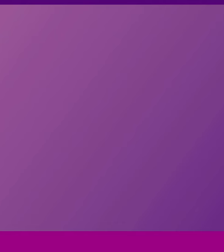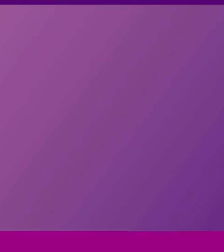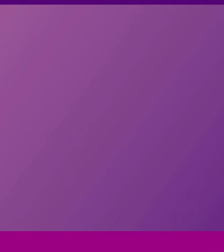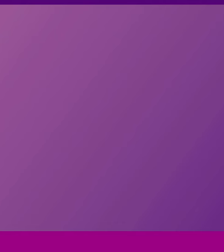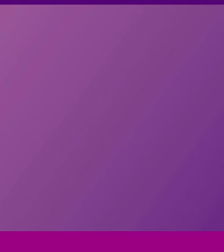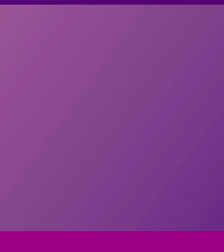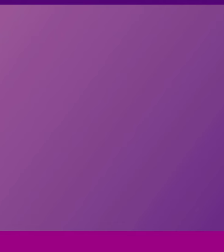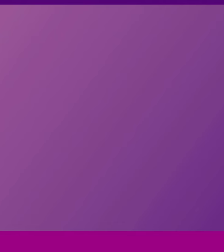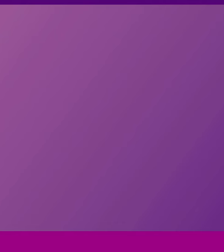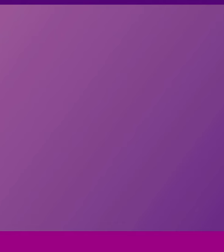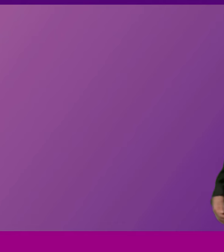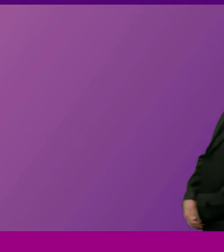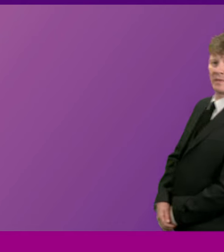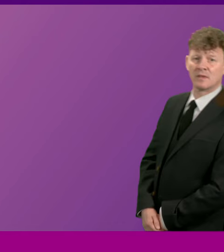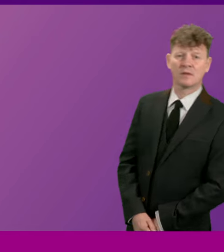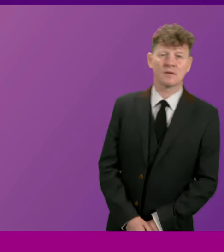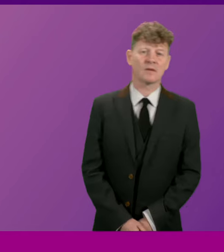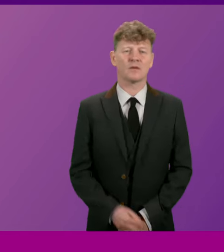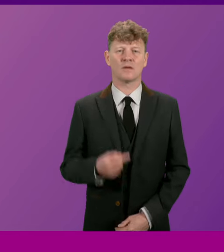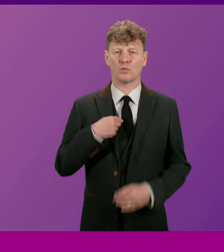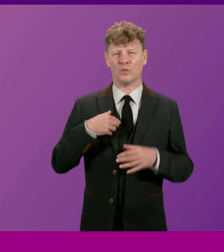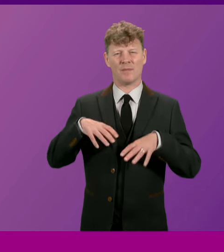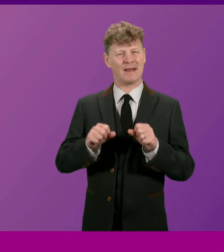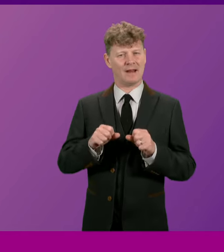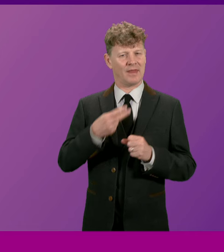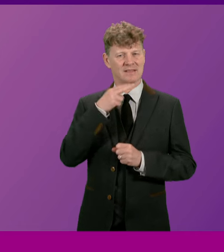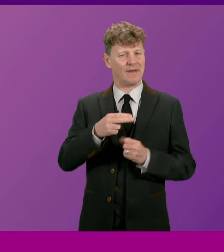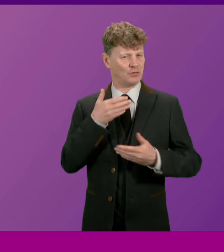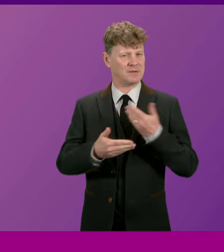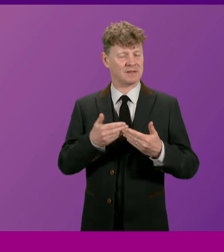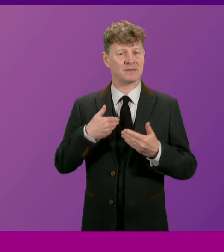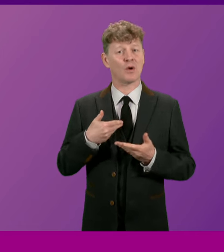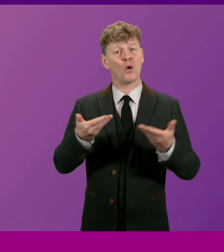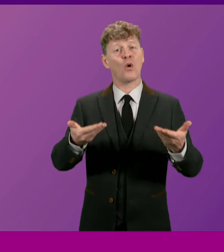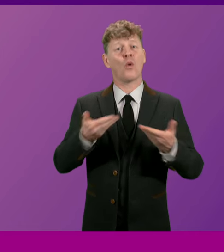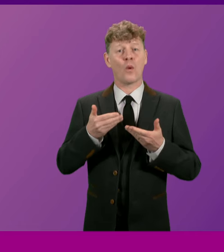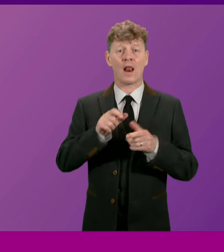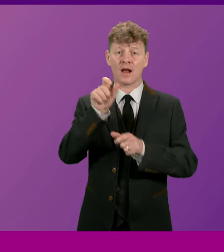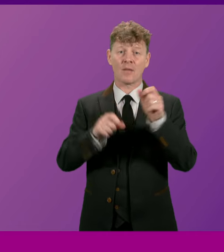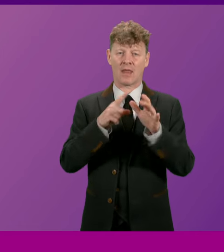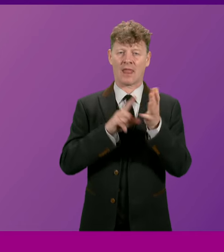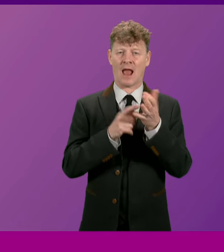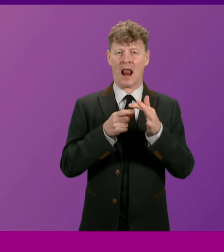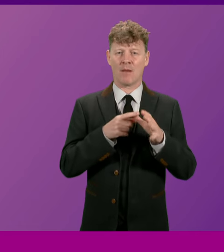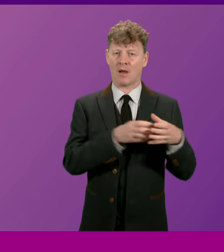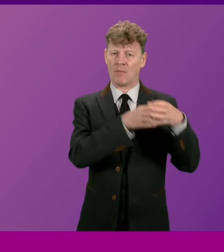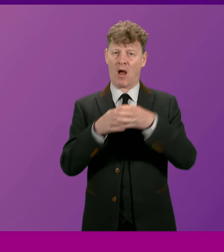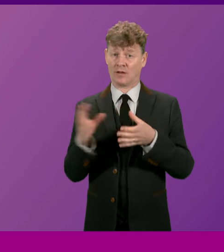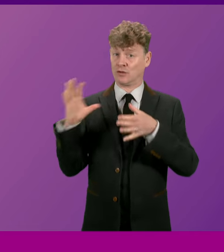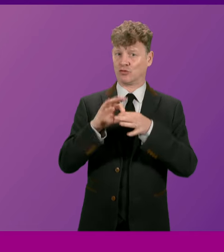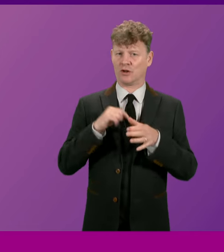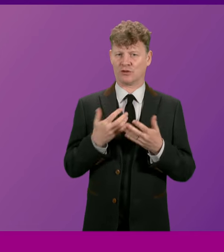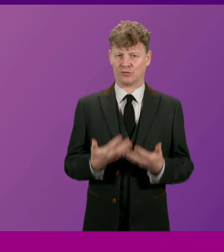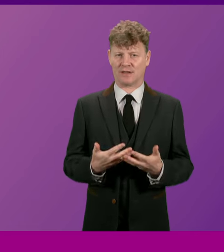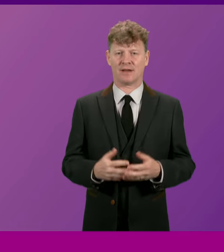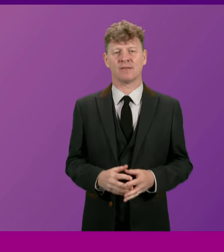We begin this afternoon's business and I welcome representatives of the Alipa party who join us here today.